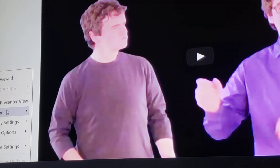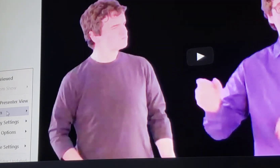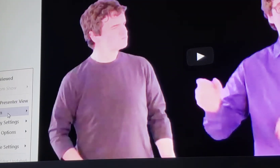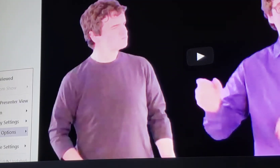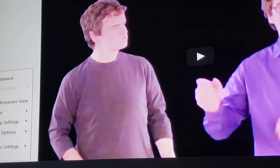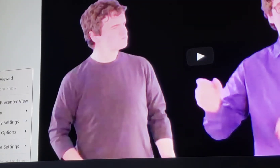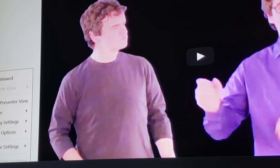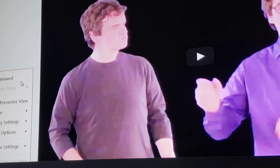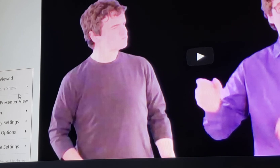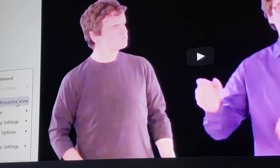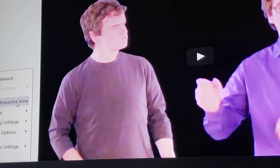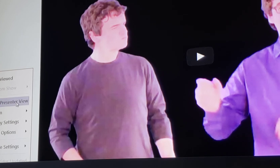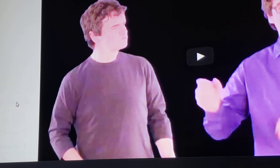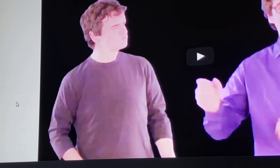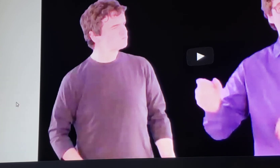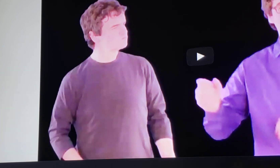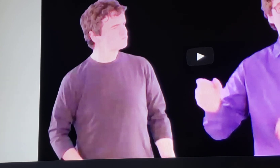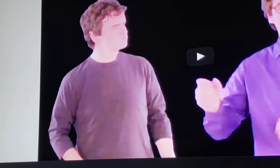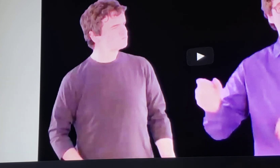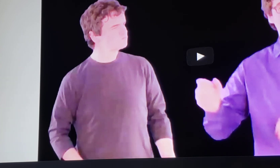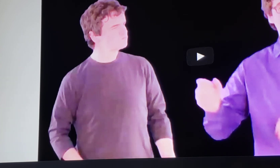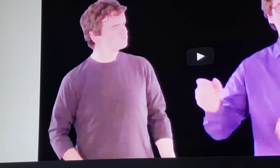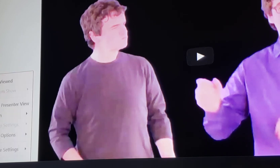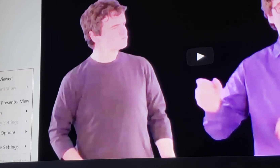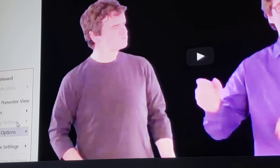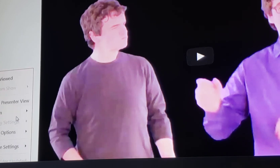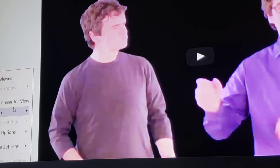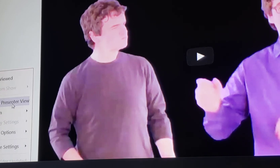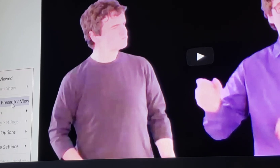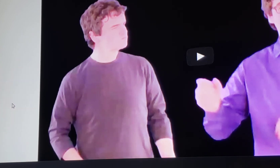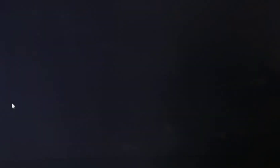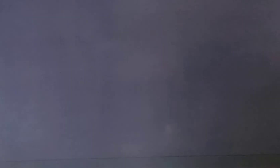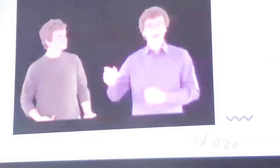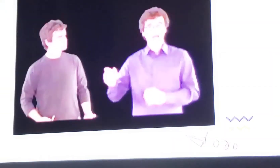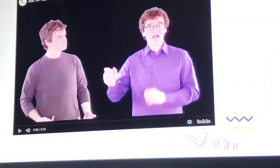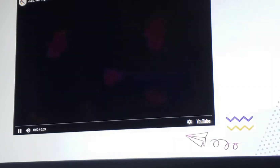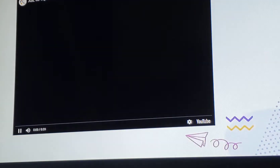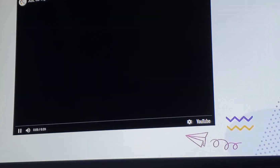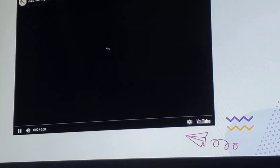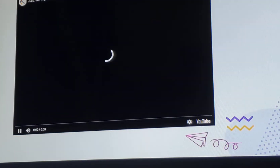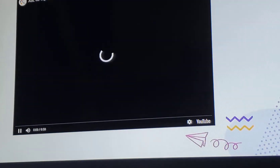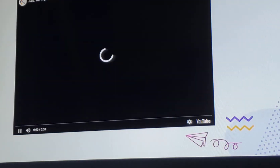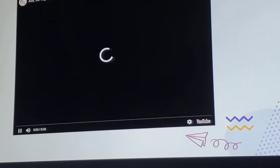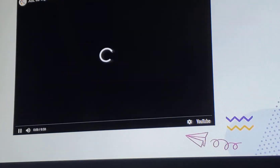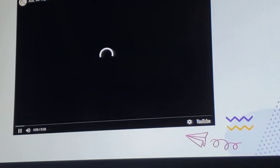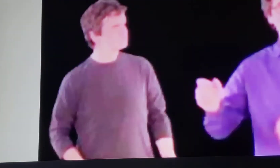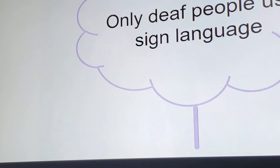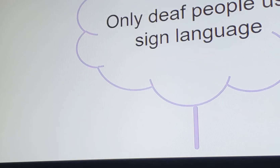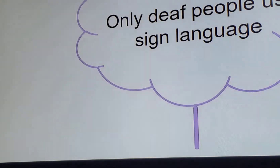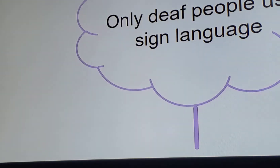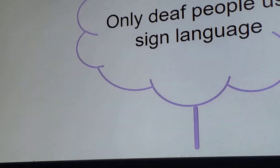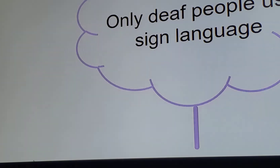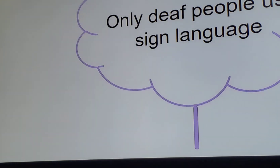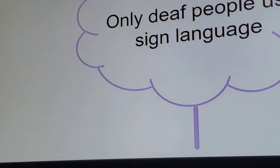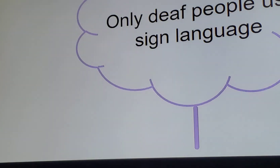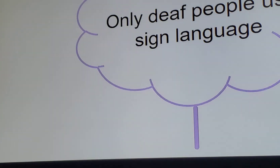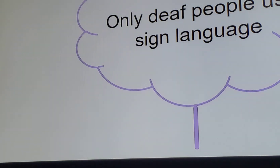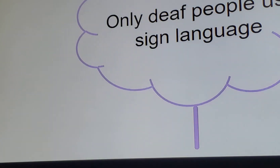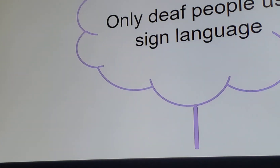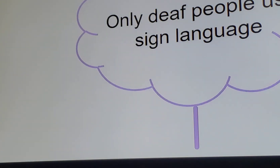see the slide. Okay.